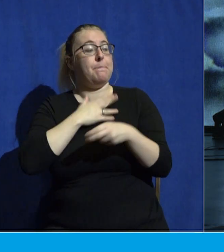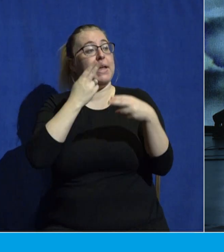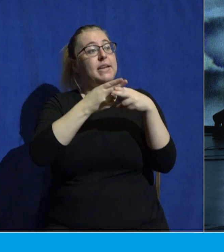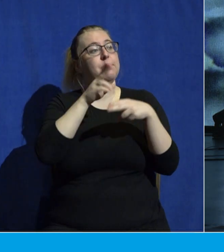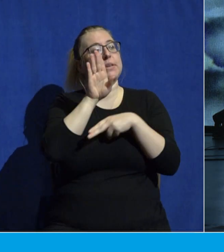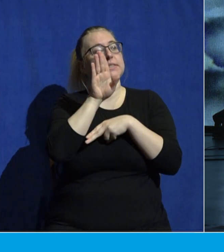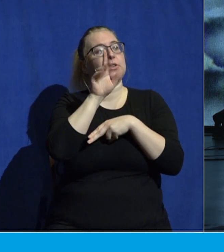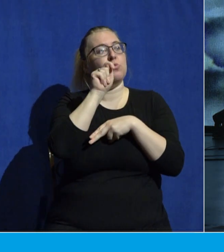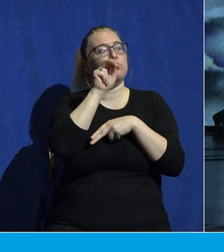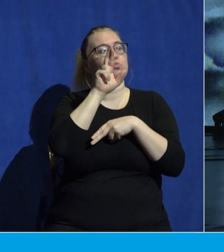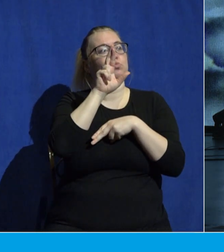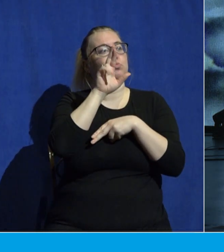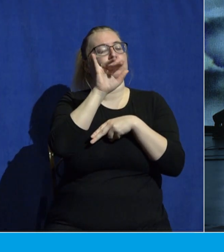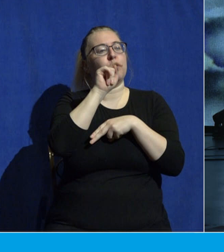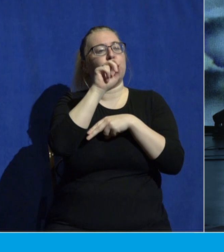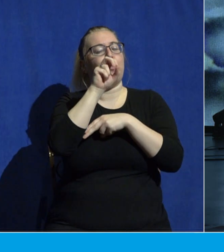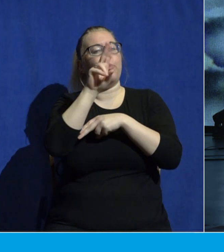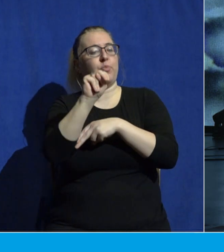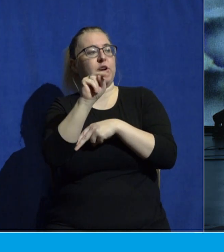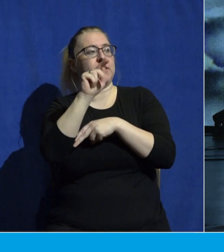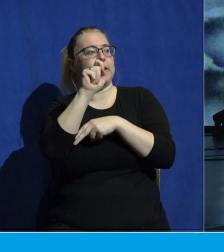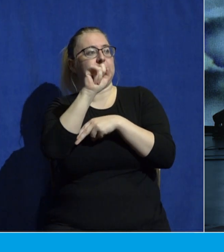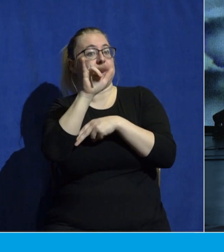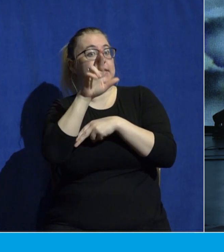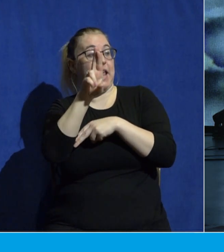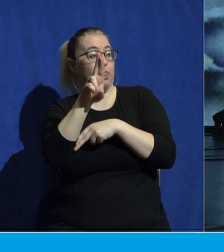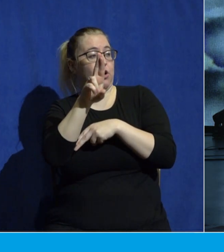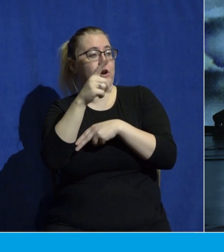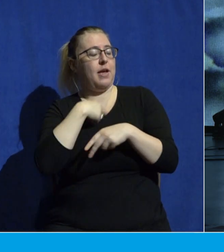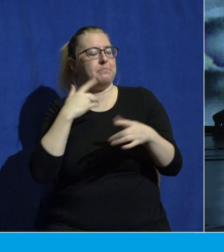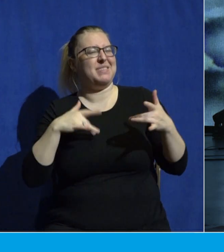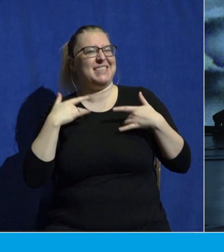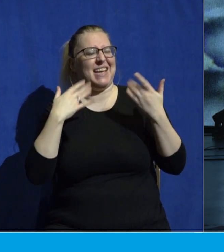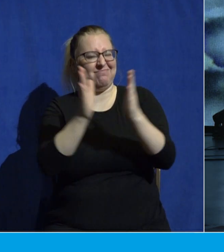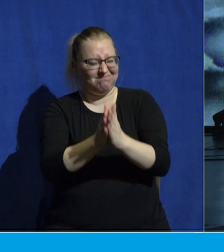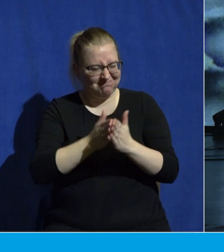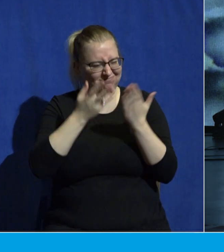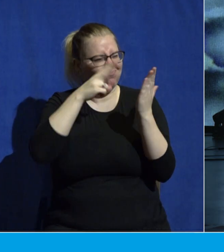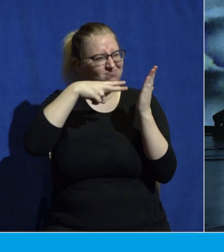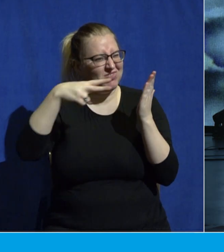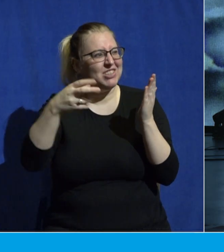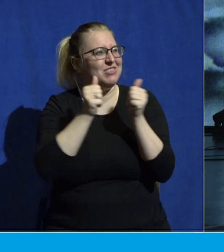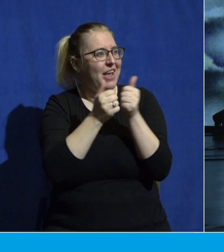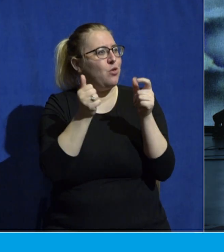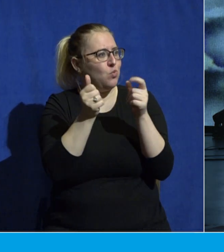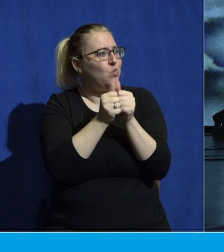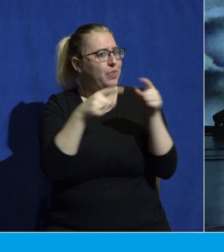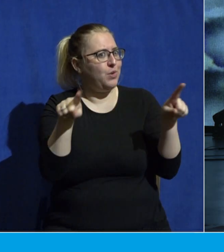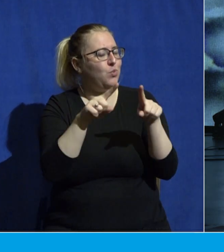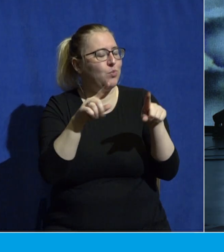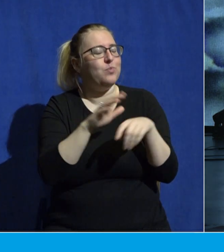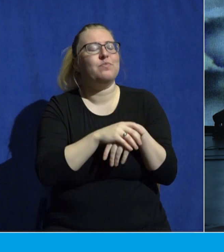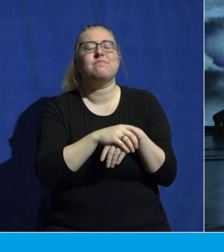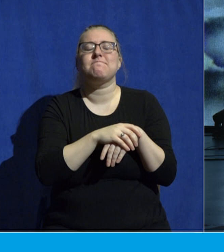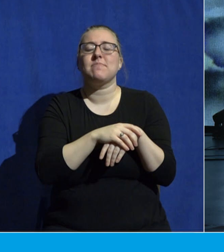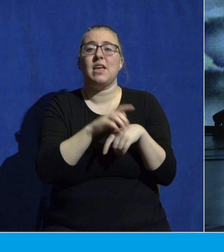excited to open up God's Word with you this morning. This past week, I spent the week at kids camp.